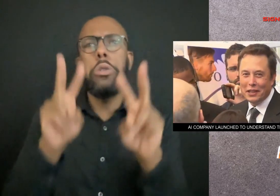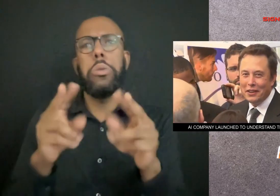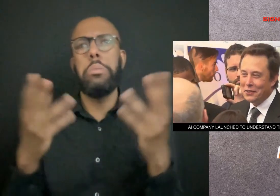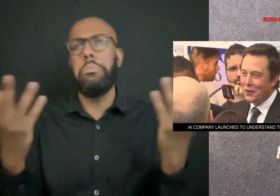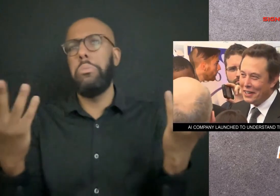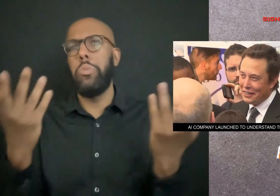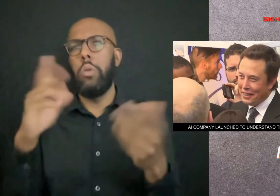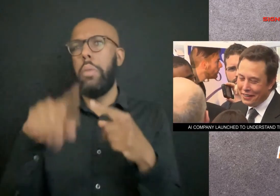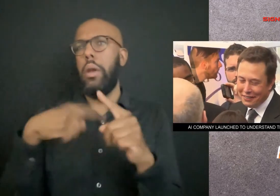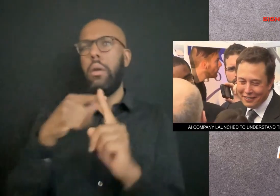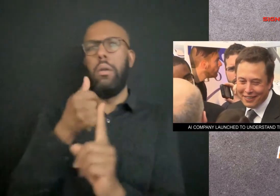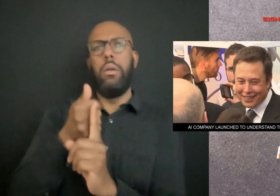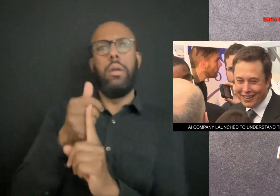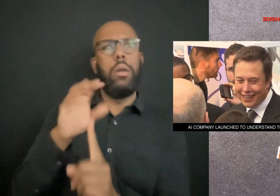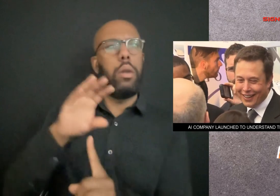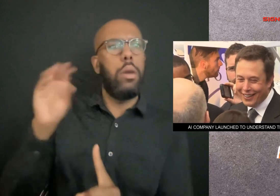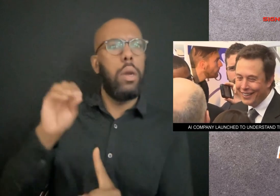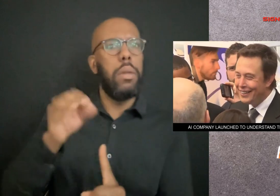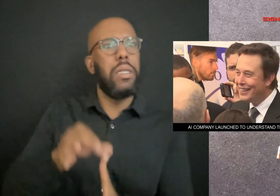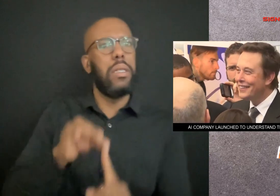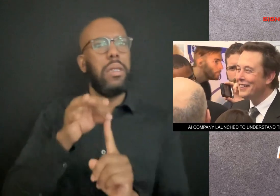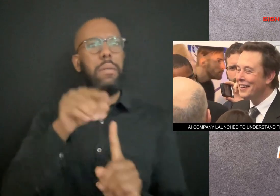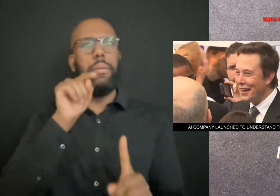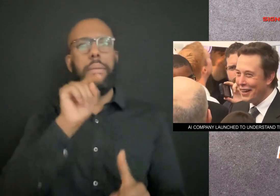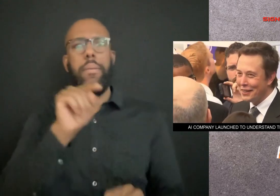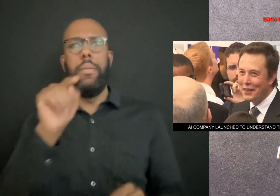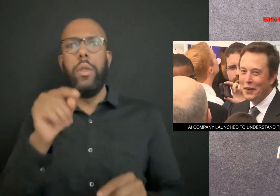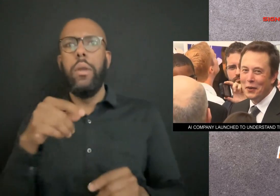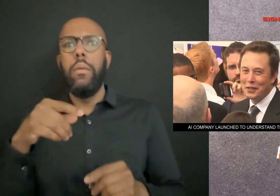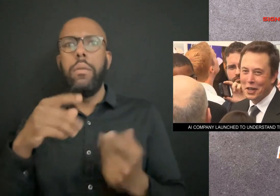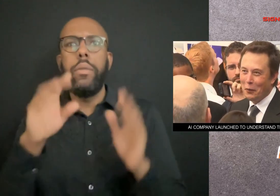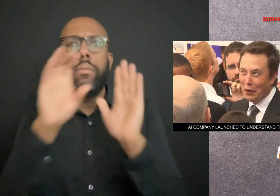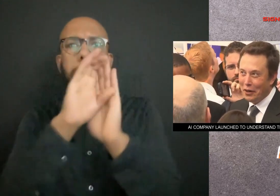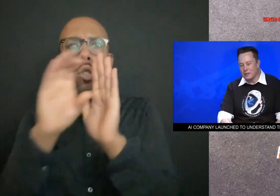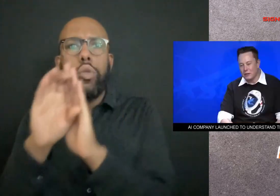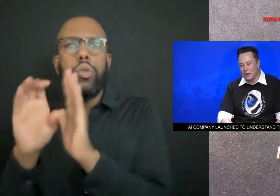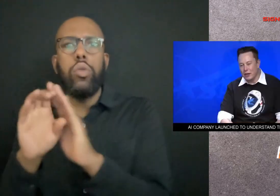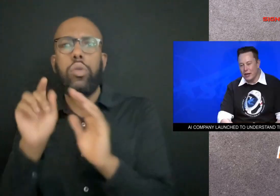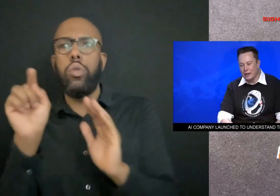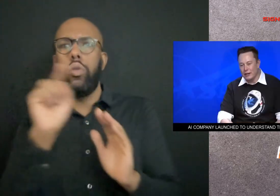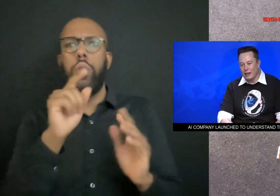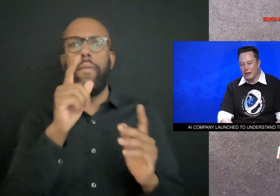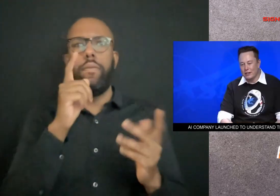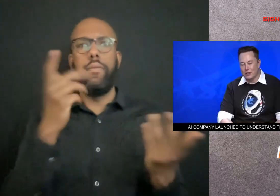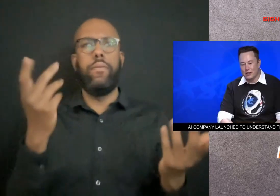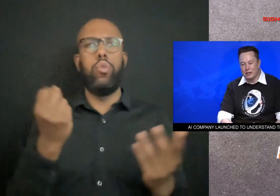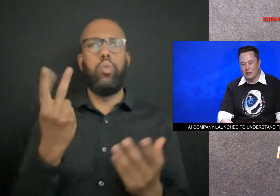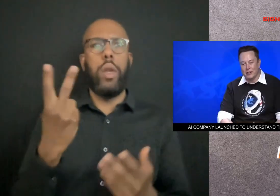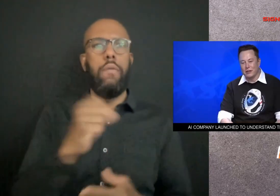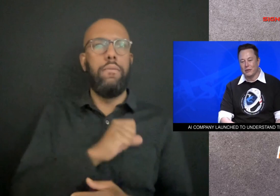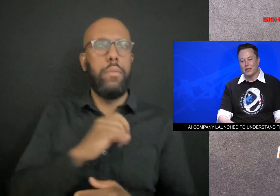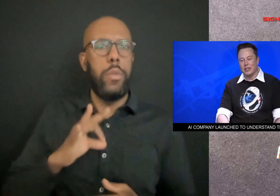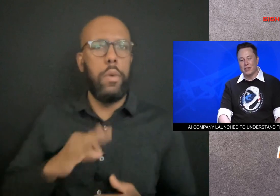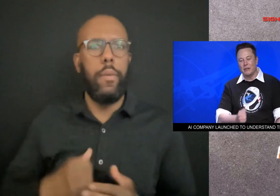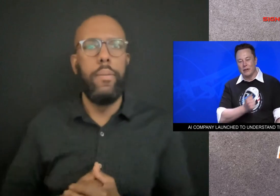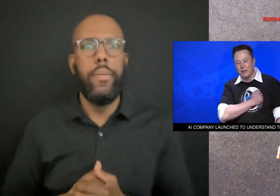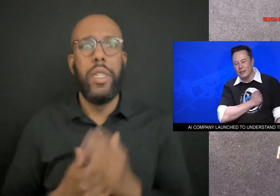out there about the company except the profiles of 12 staffers. Tech experts